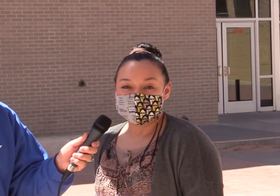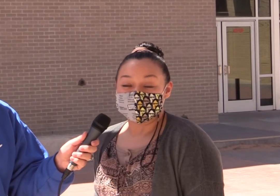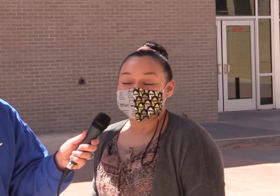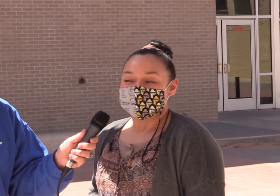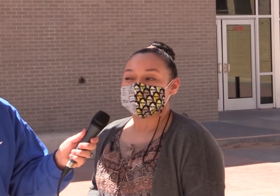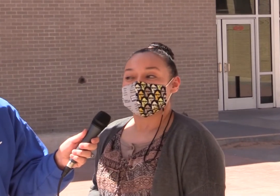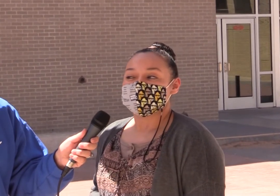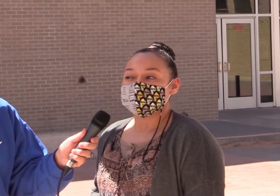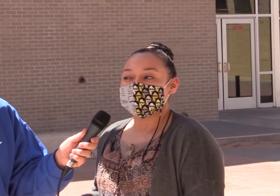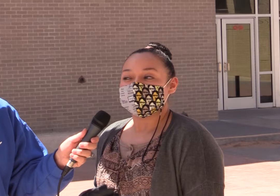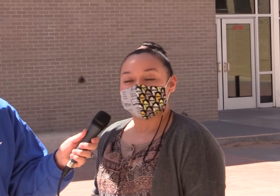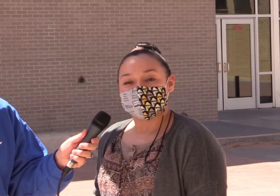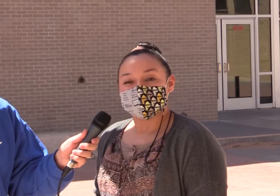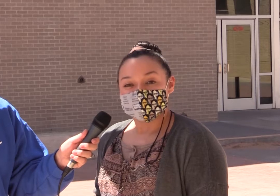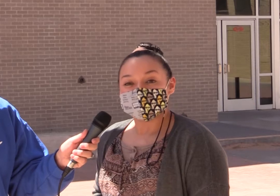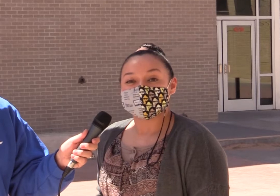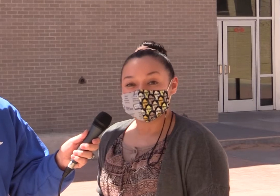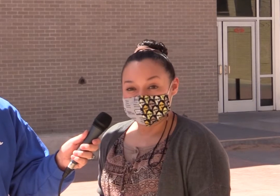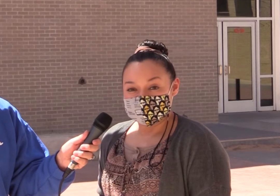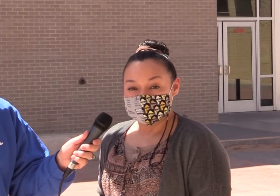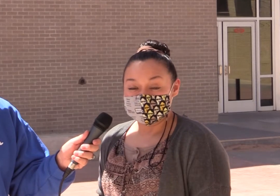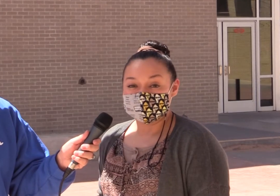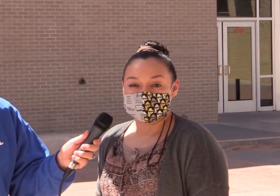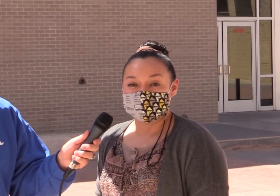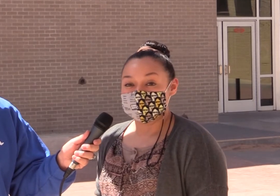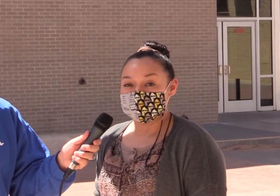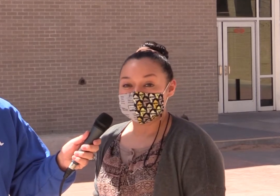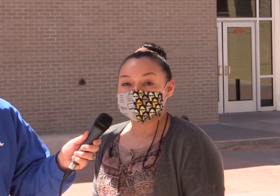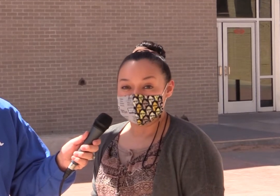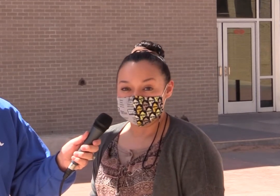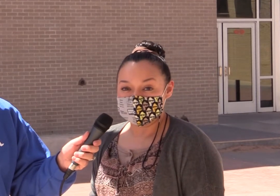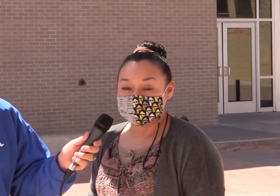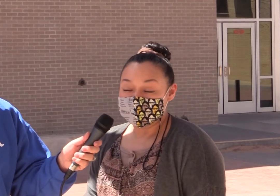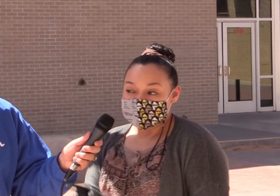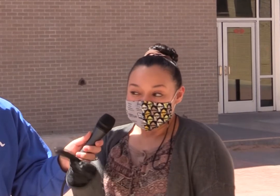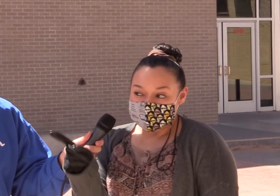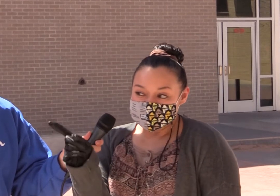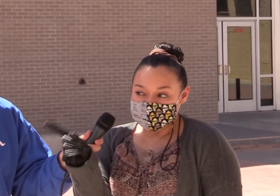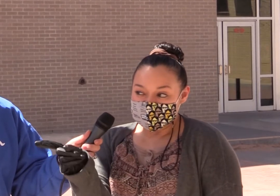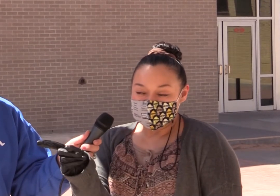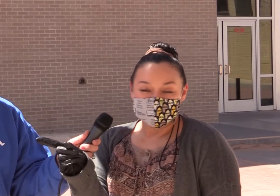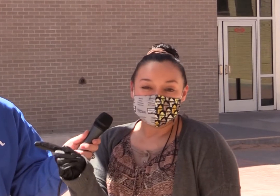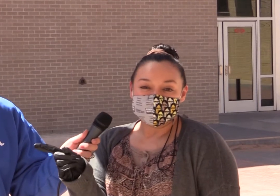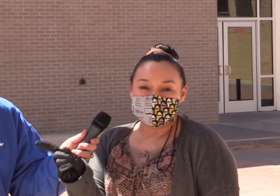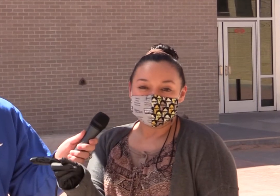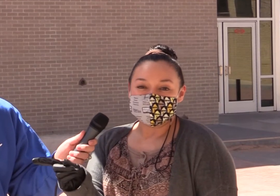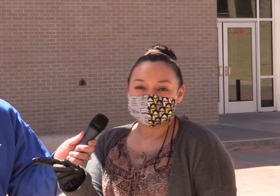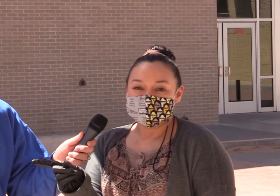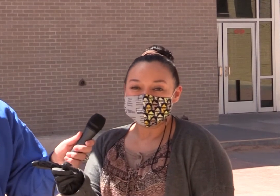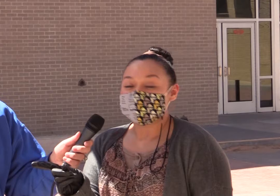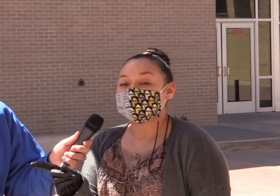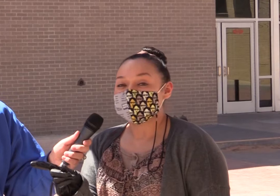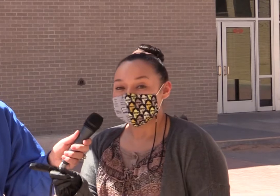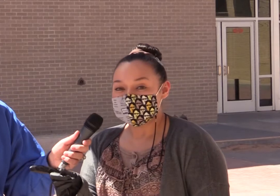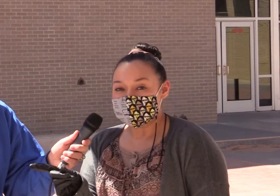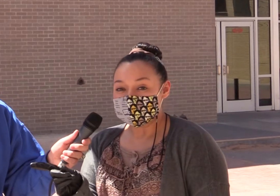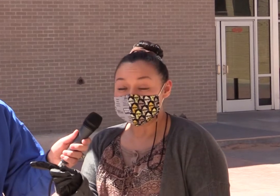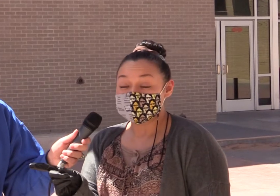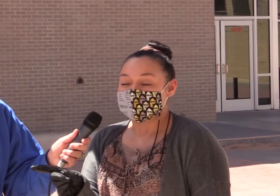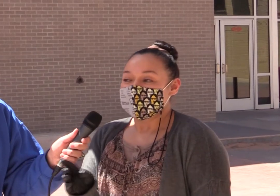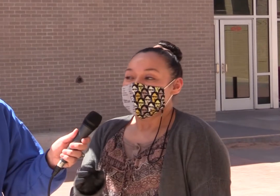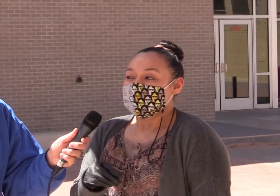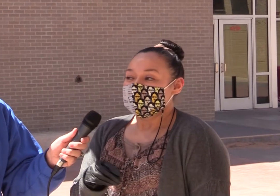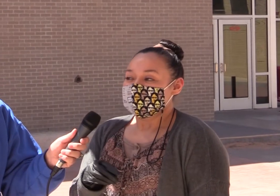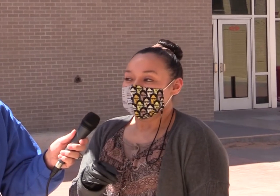this competition there's also a large green container it looks like a big green dumpster that is out between the main building and the field